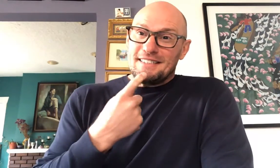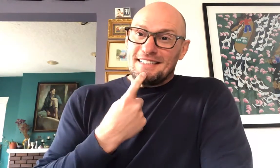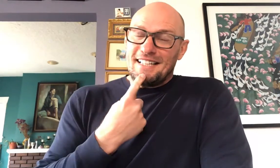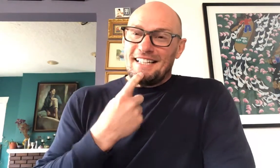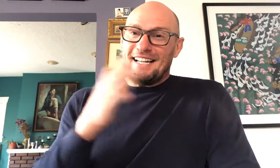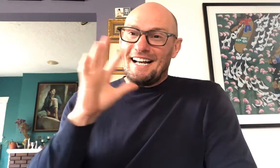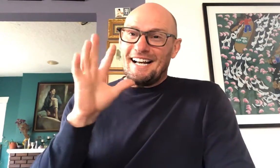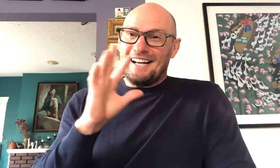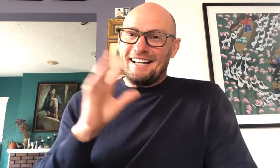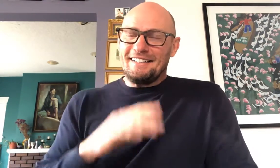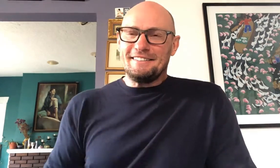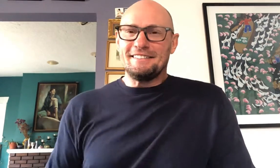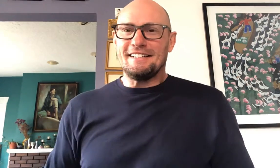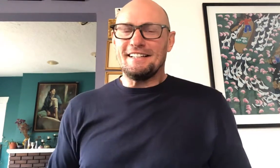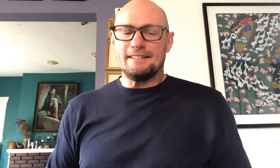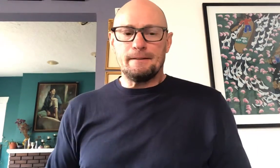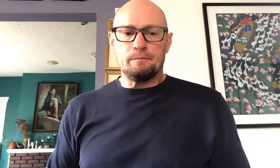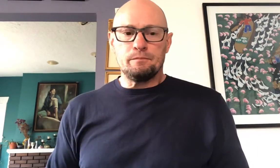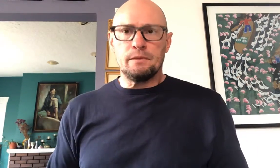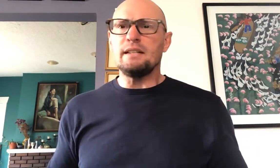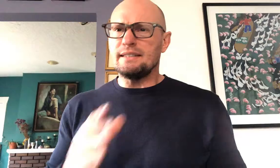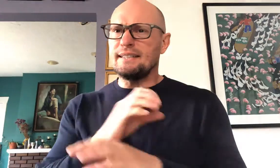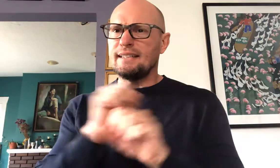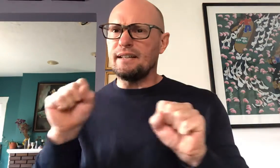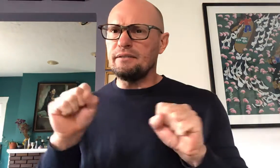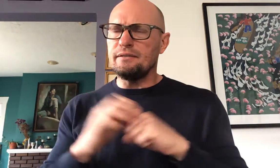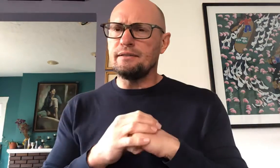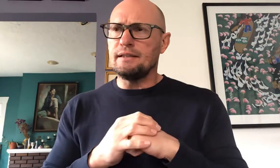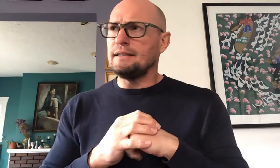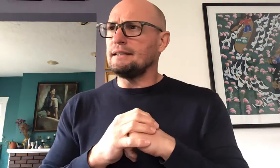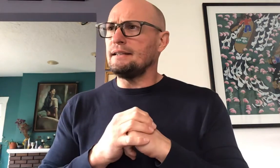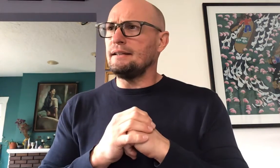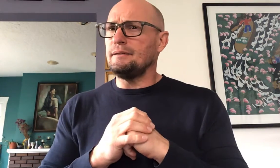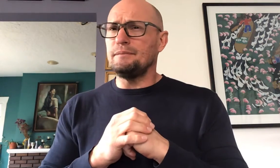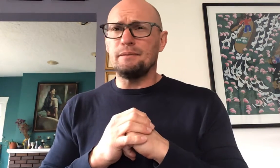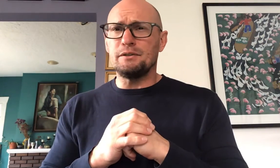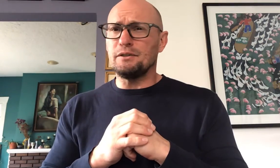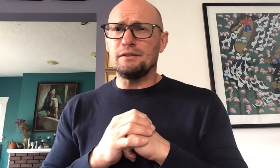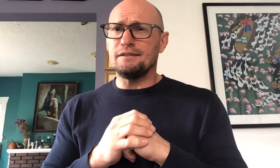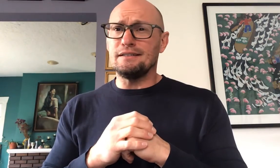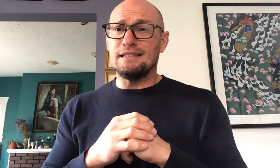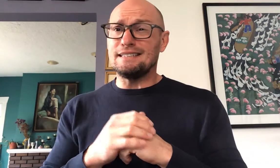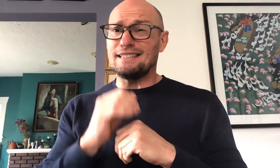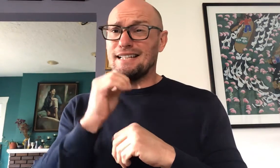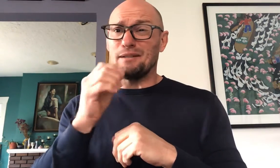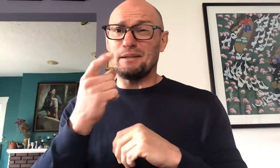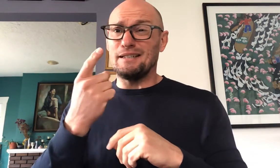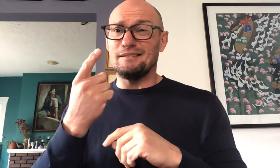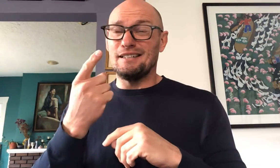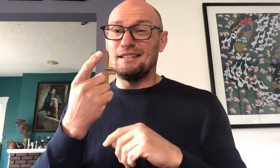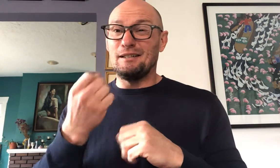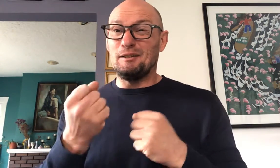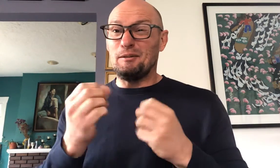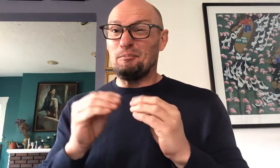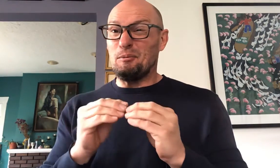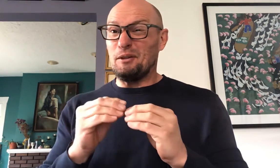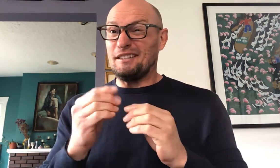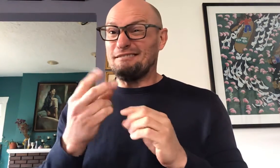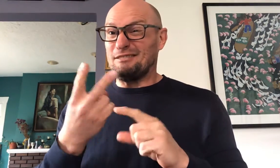to say hi and um yeah stay safe um I'm sure it's not gonna be more than